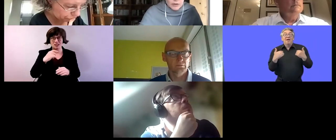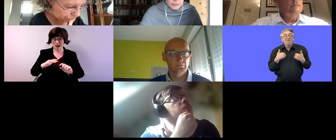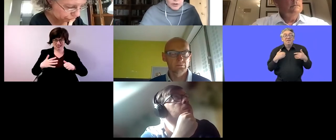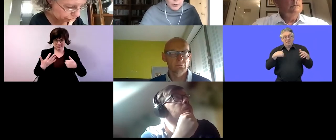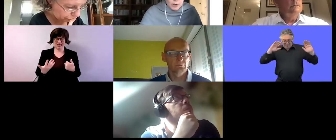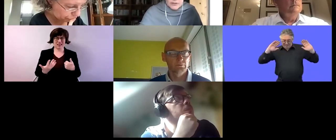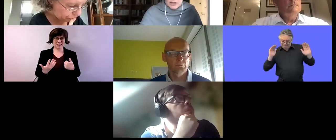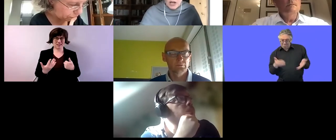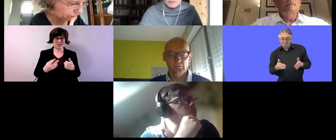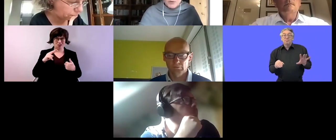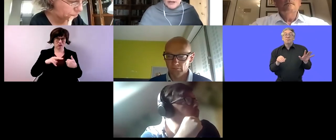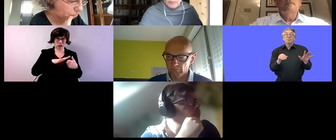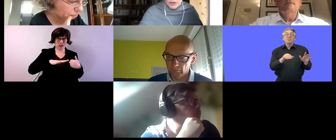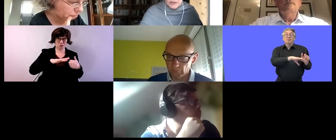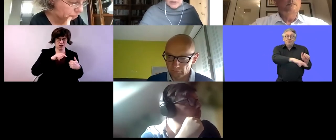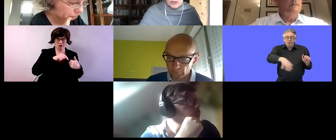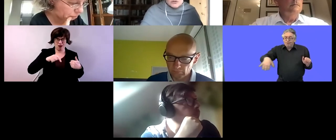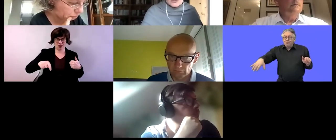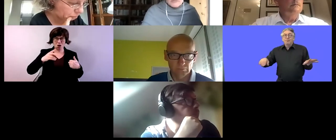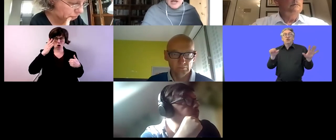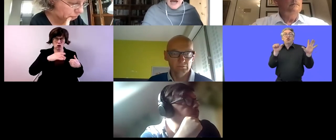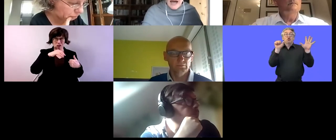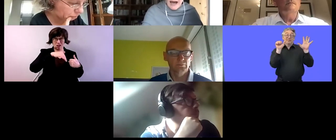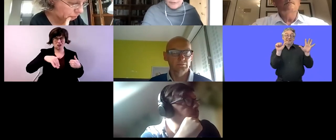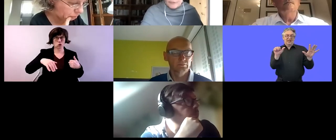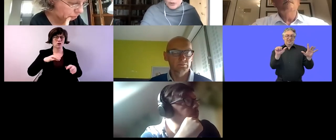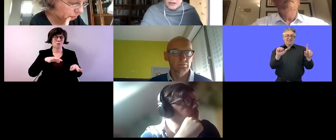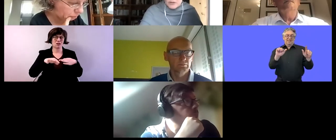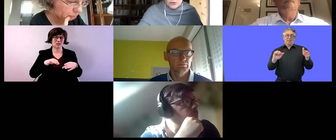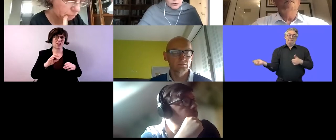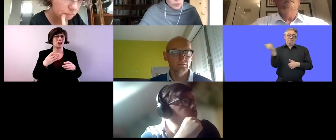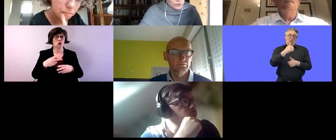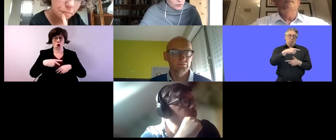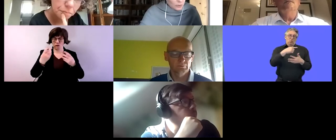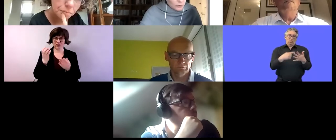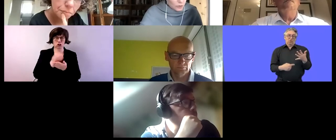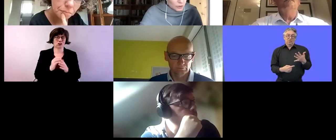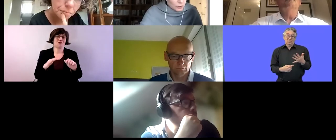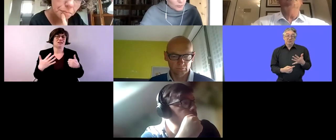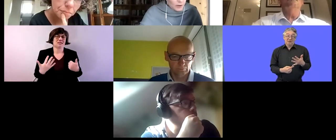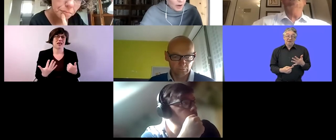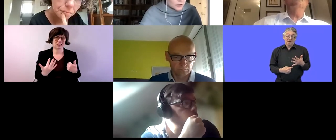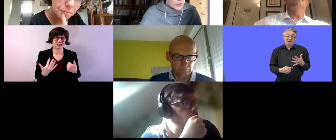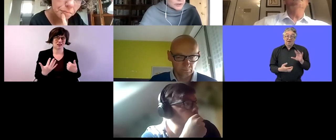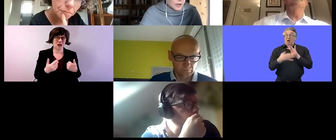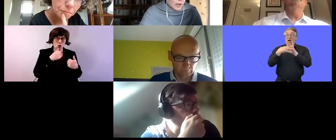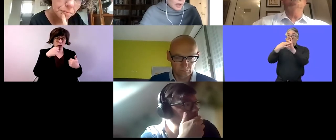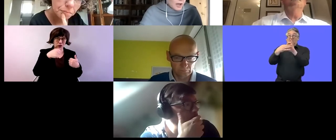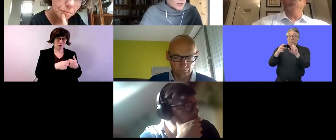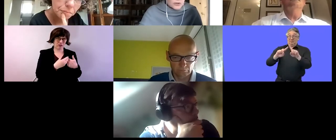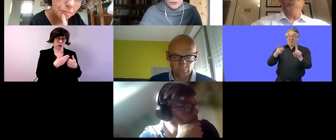many government departments and public bodies that sit under them have commitments under those own under those priorities